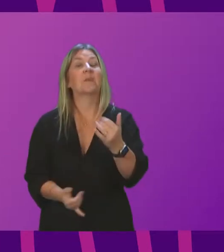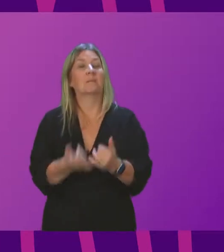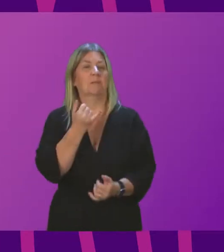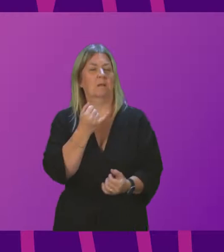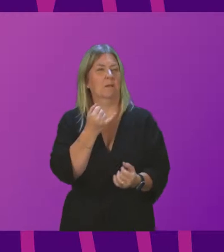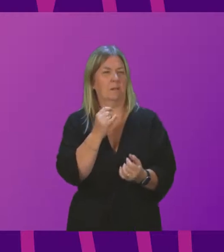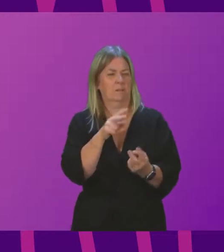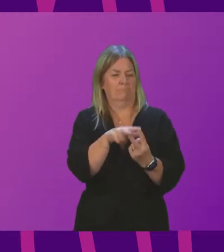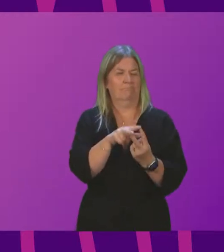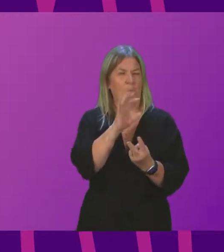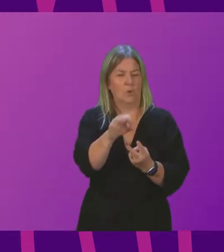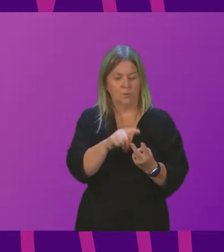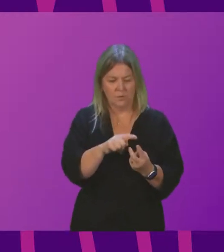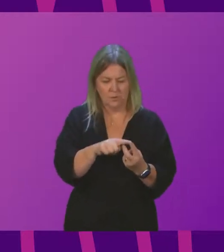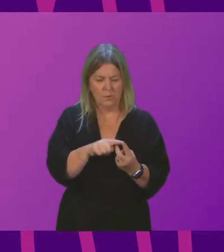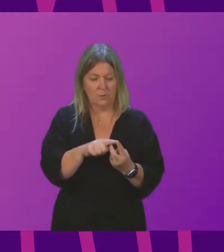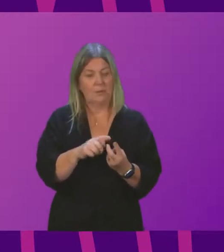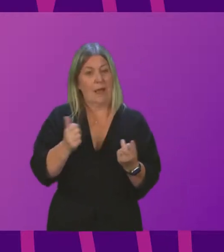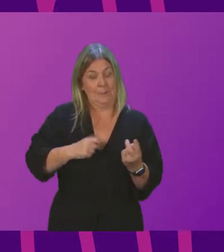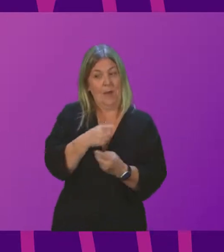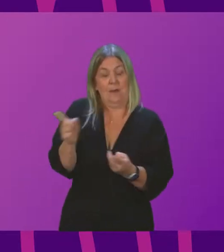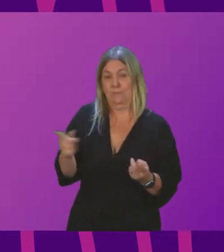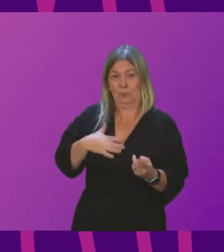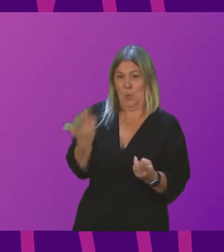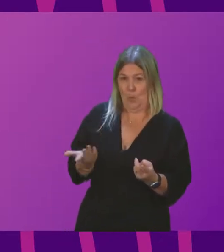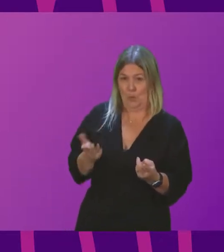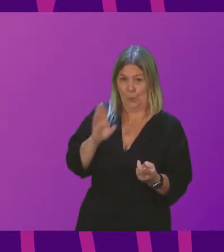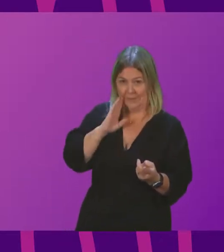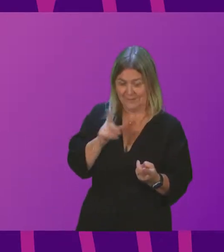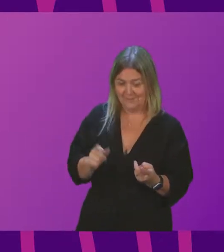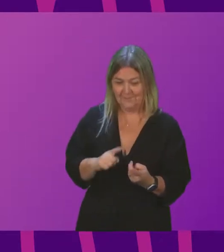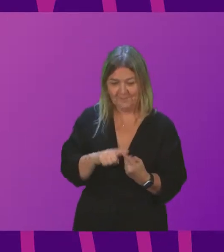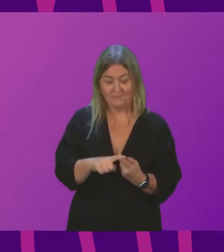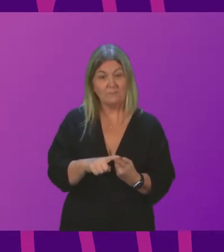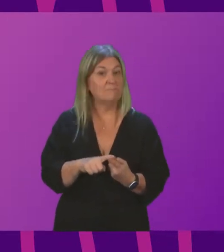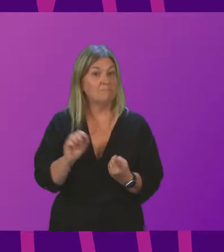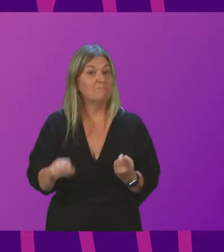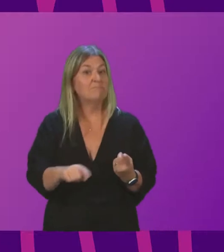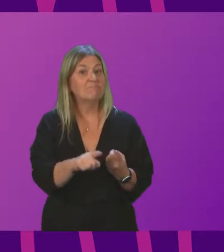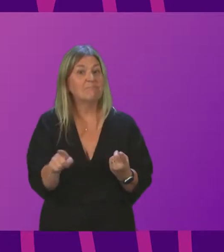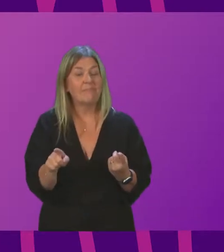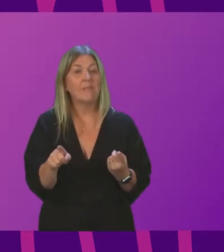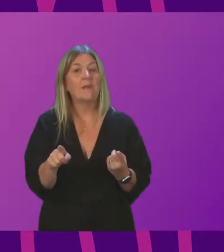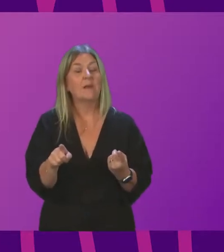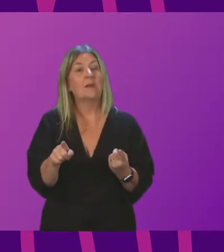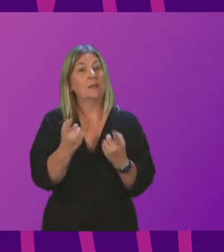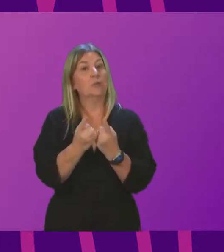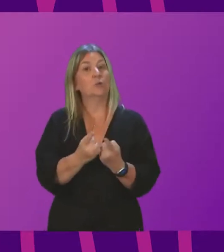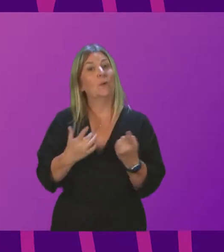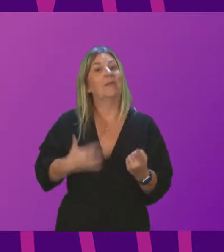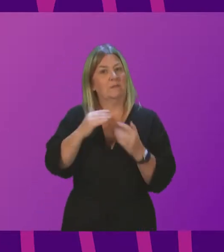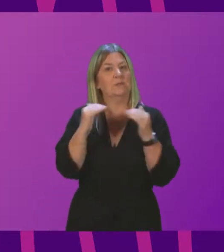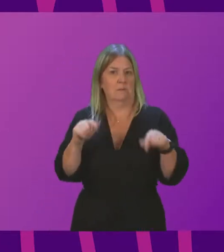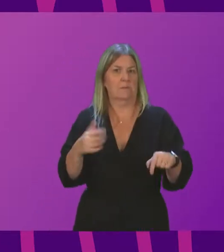points, presiding officer, that I suspect the Conservatives will also not want to hear. It is the case that on the issue of living